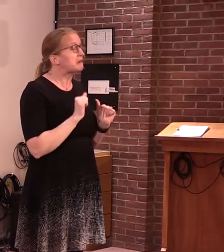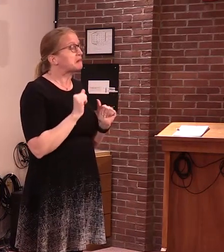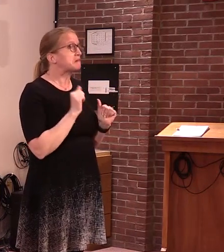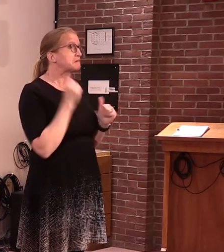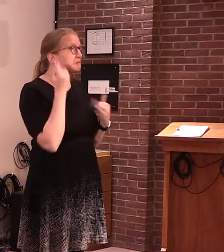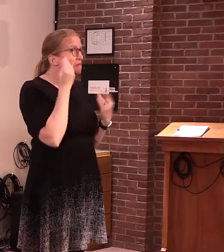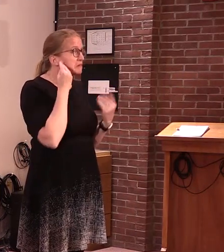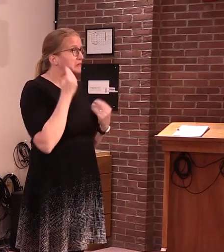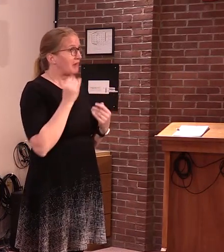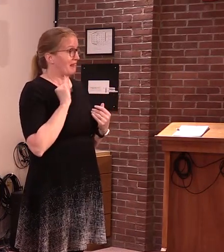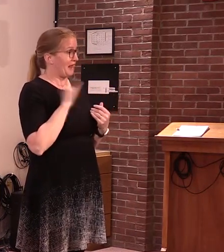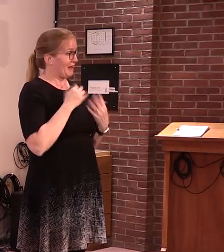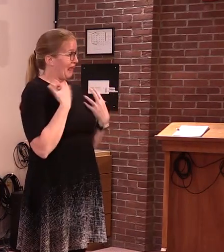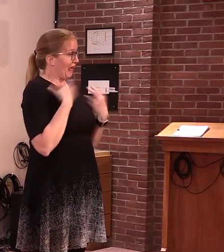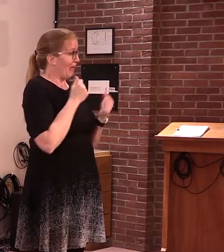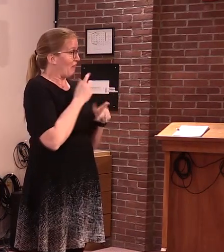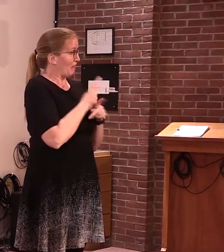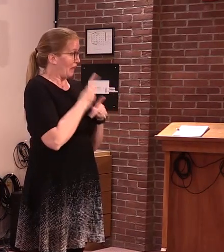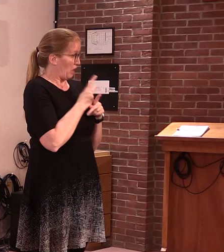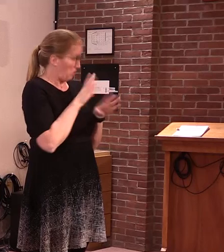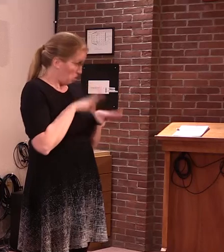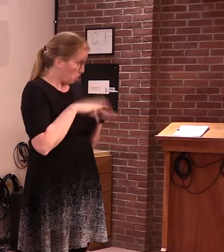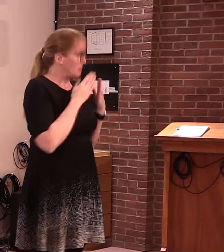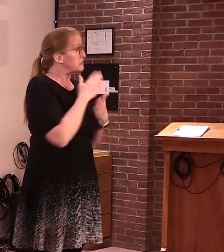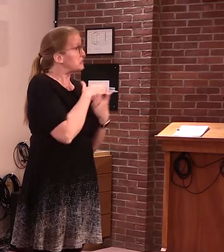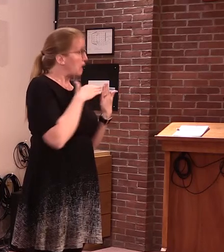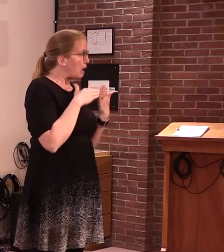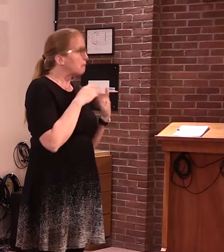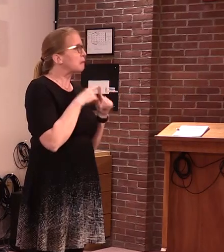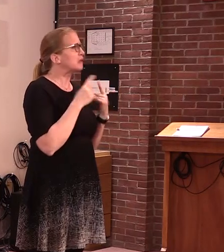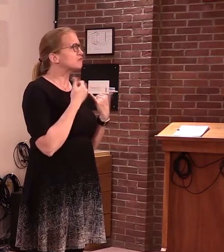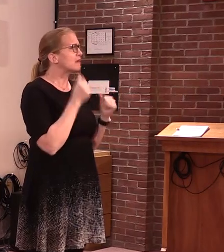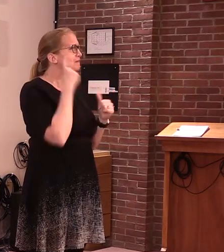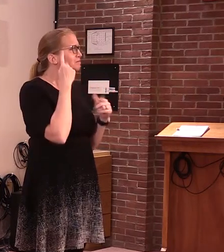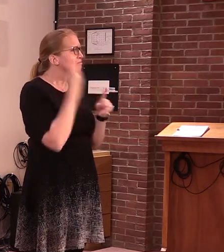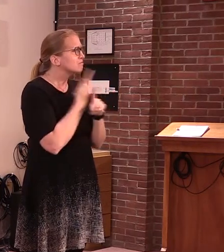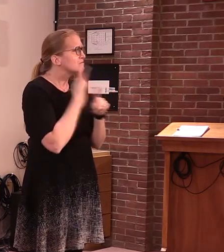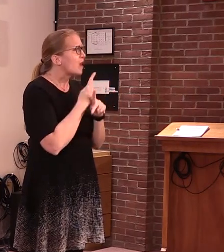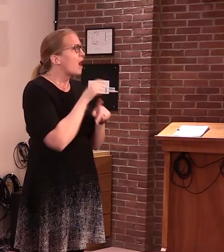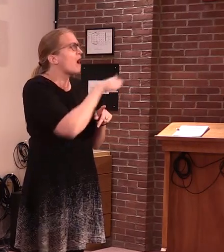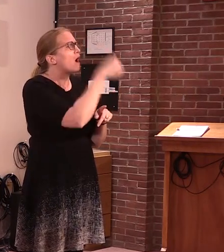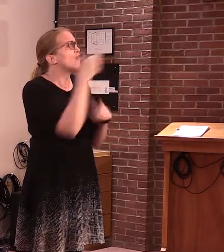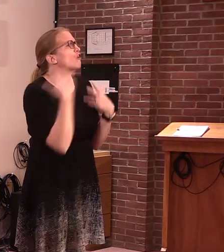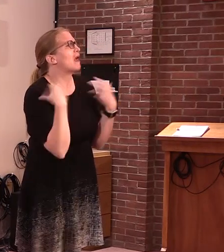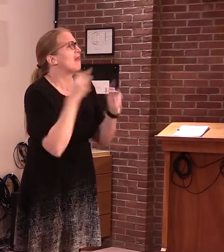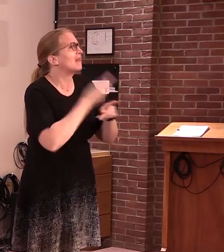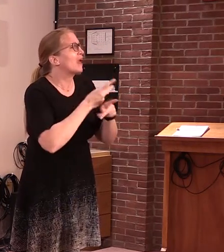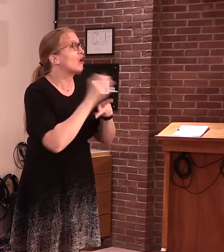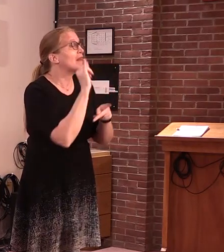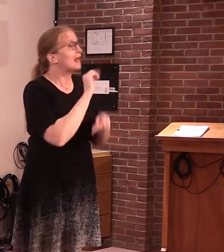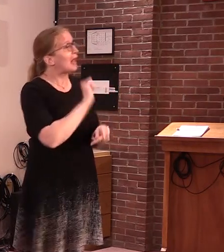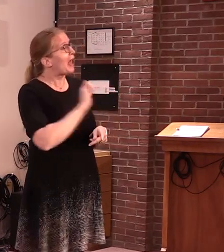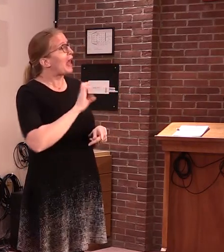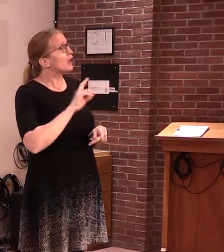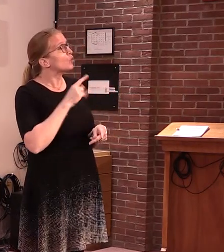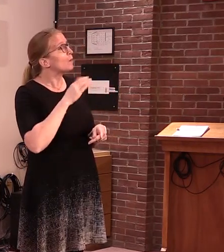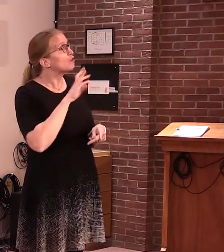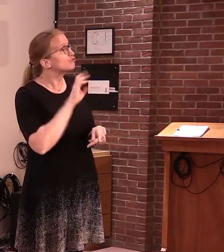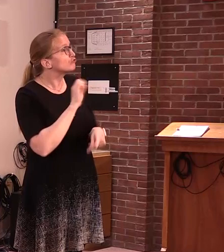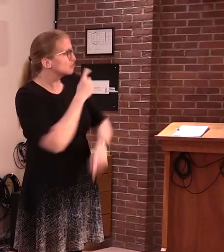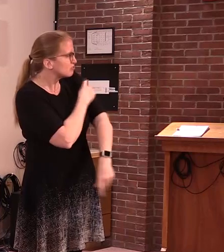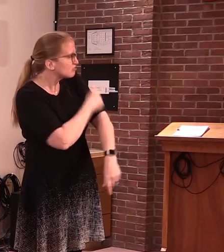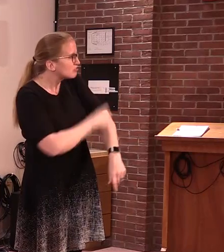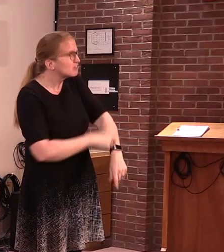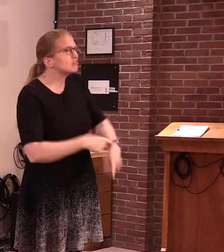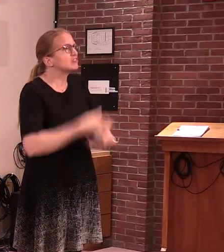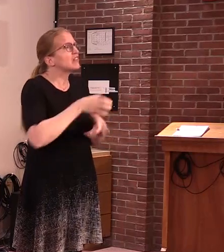to other clinical services, such as acupuncturists, applied behavior analysts, chiropractic